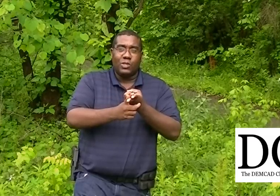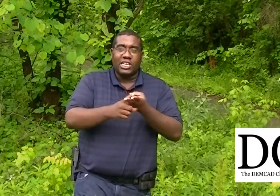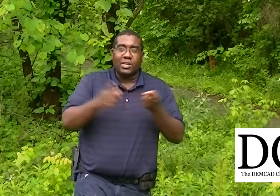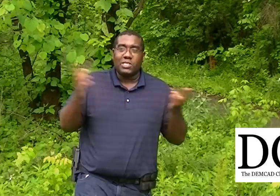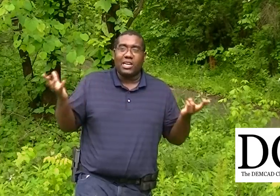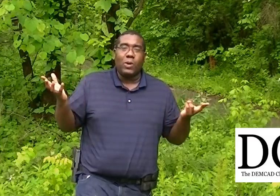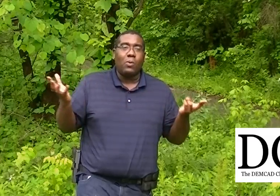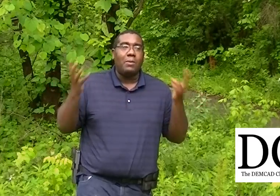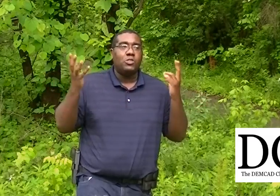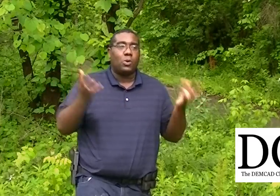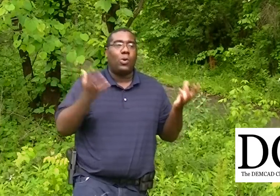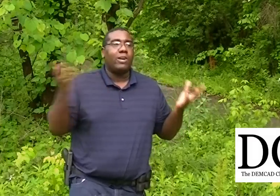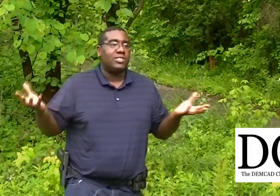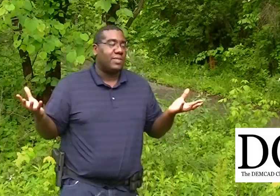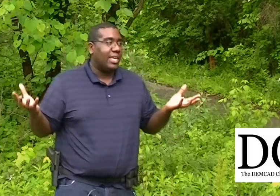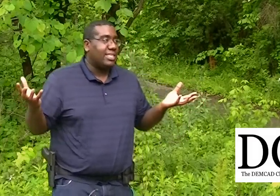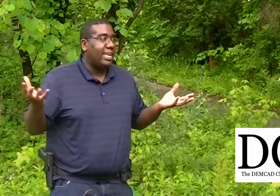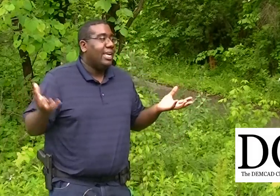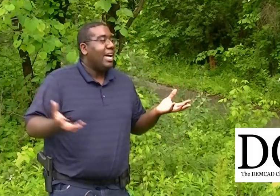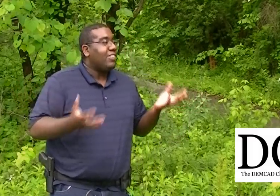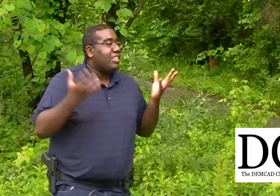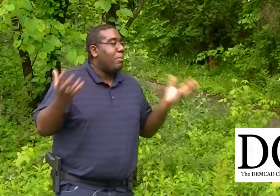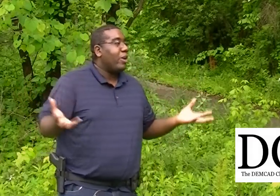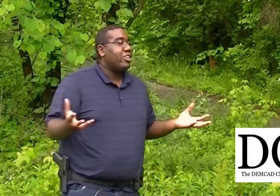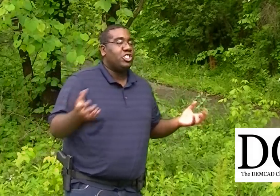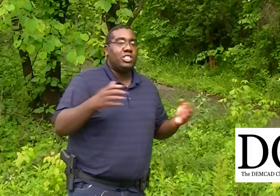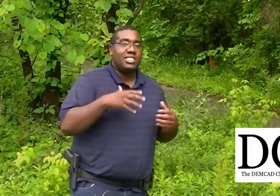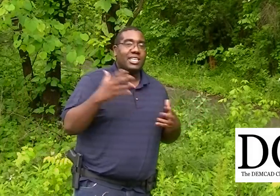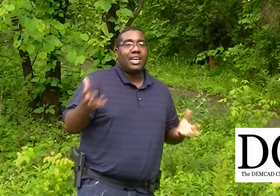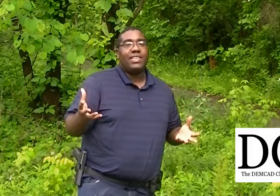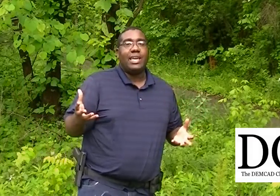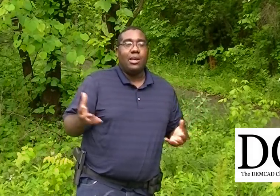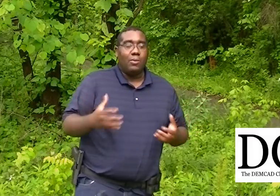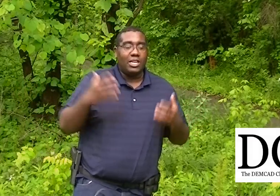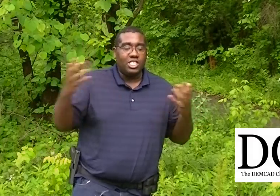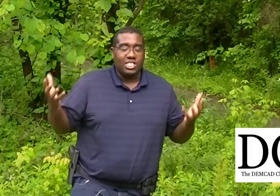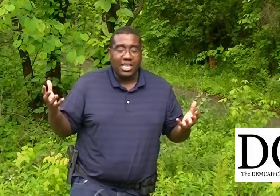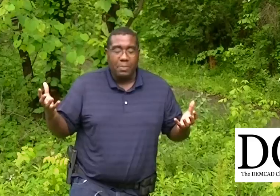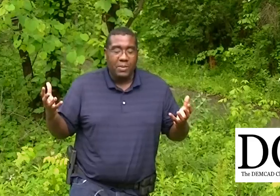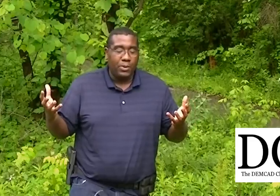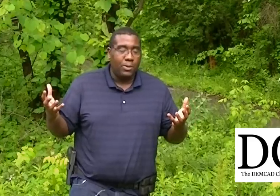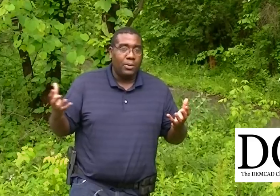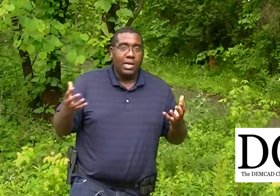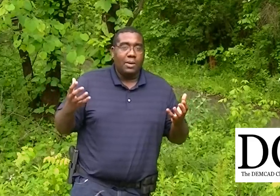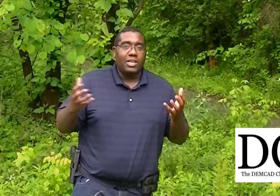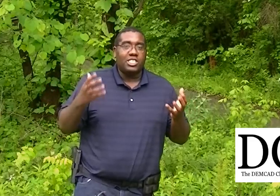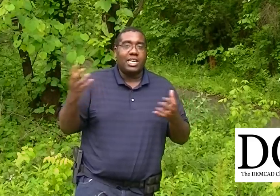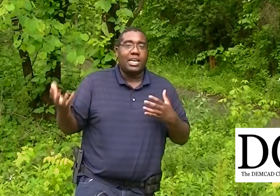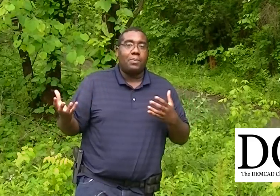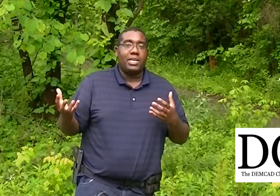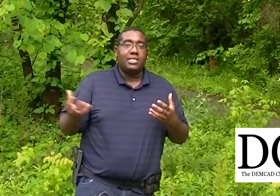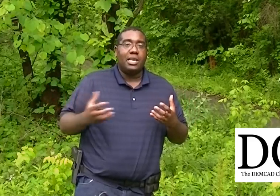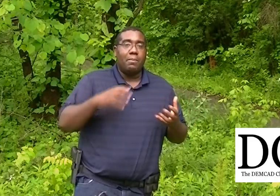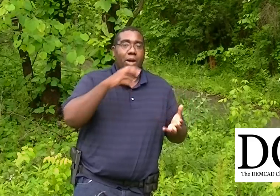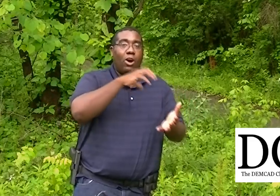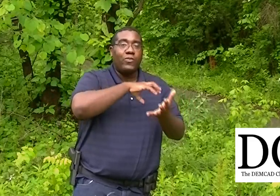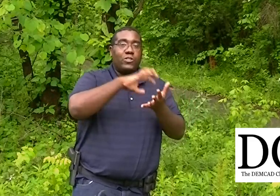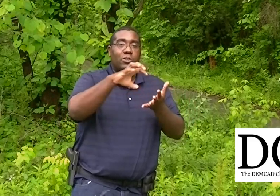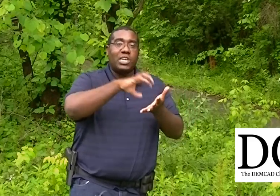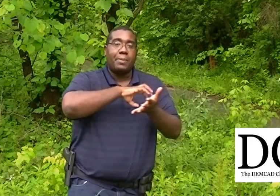which I thought was kind of weird. Why would you require something like that? I think the market should decide that. Why don't you just let people... Why don't you just let companies offer a certain type